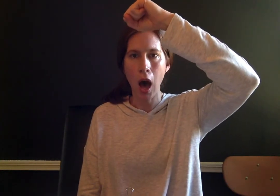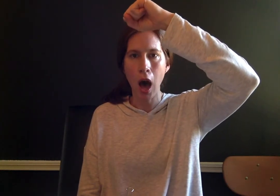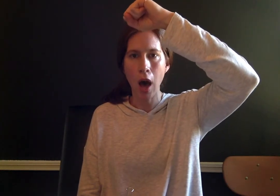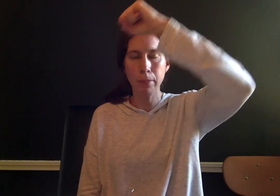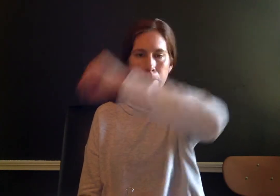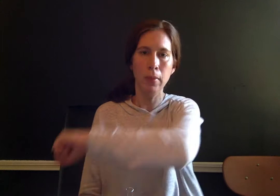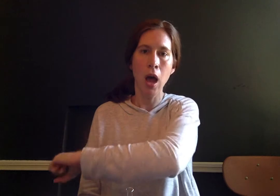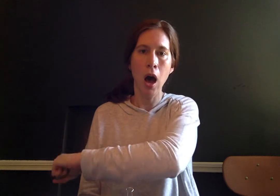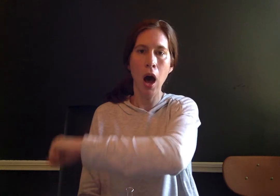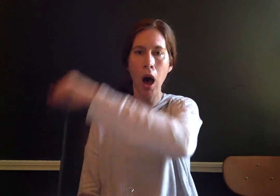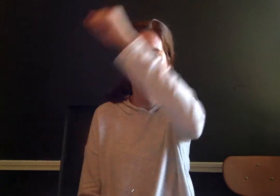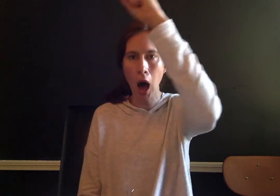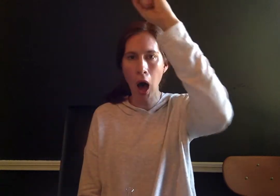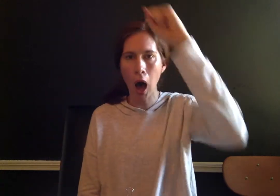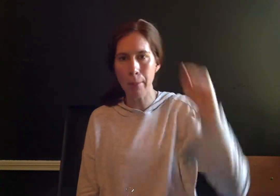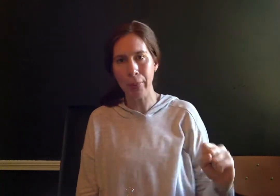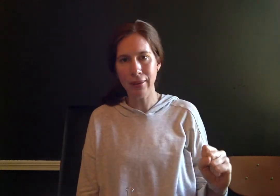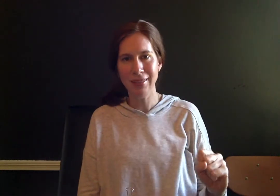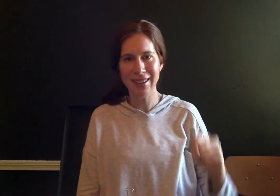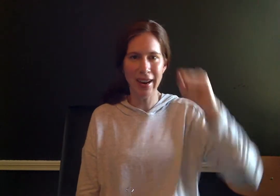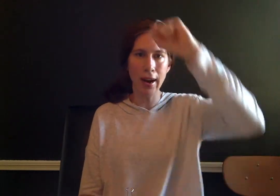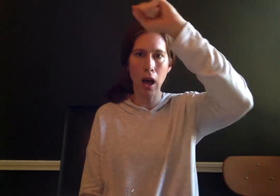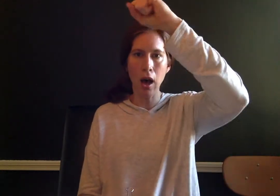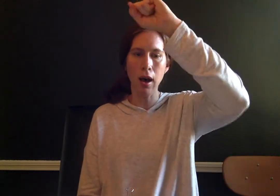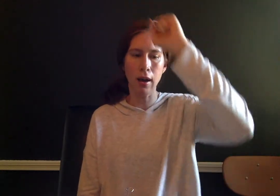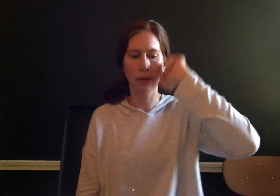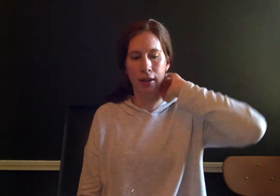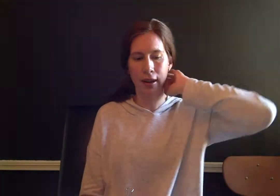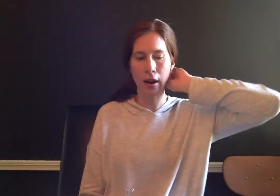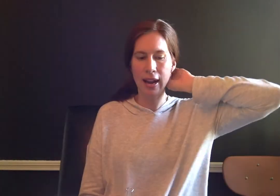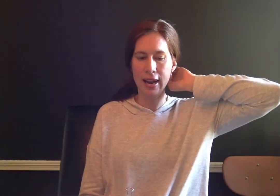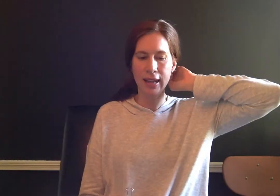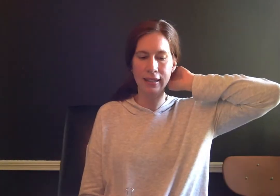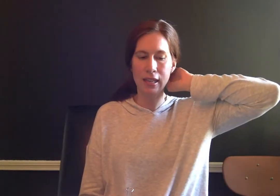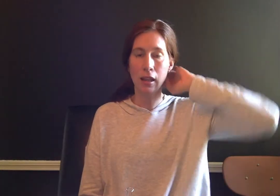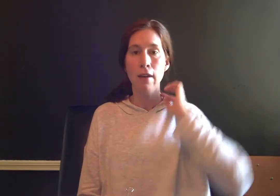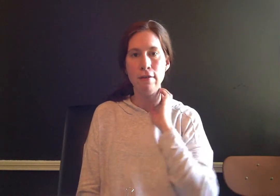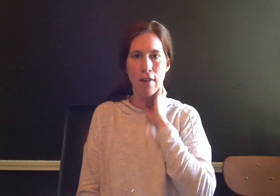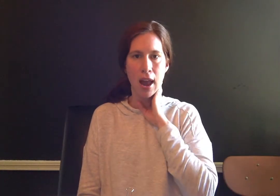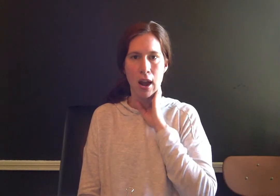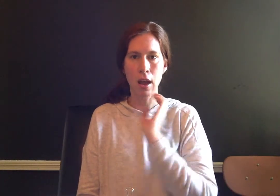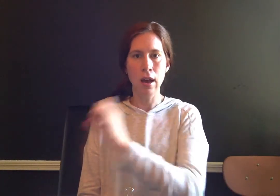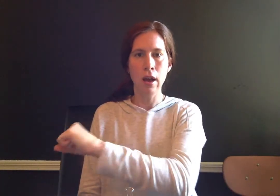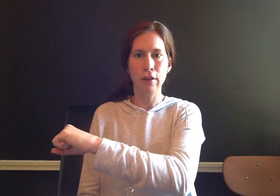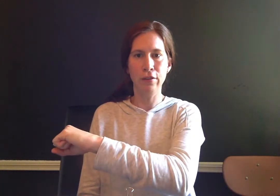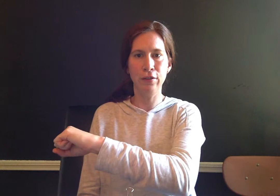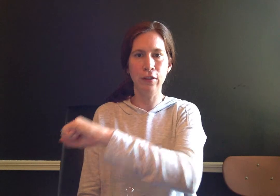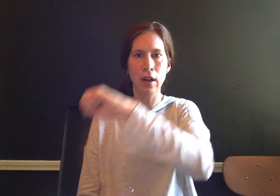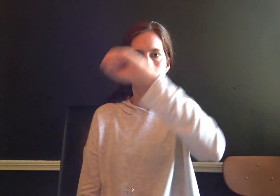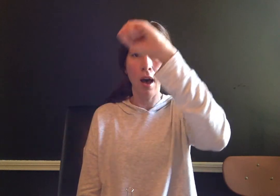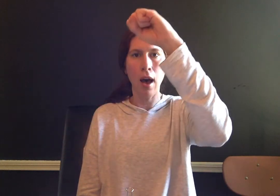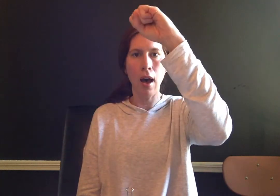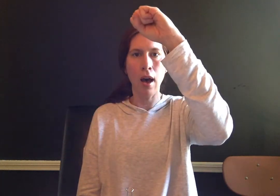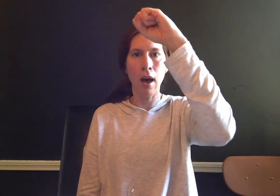Ah. Hop. You hear it? Ah. Good. All right. Next is fun. F F A